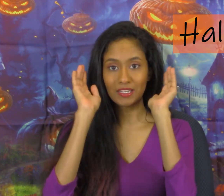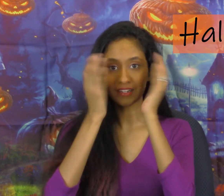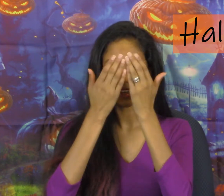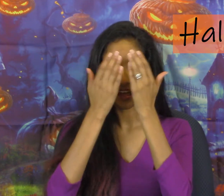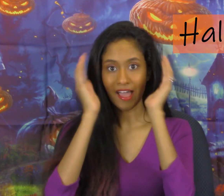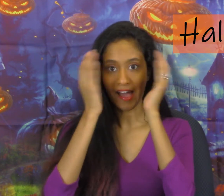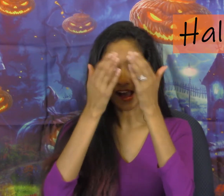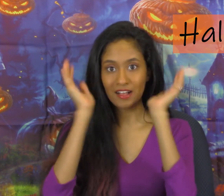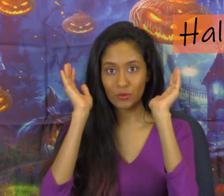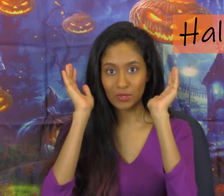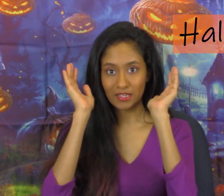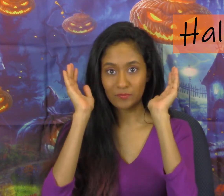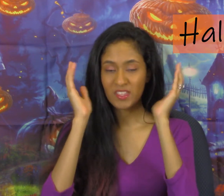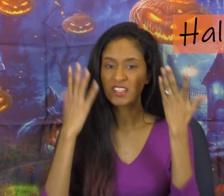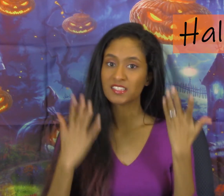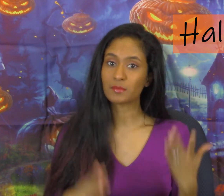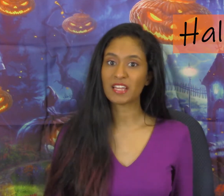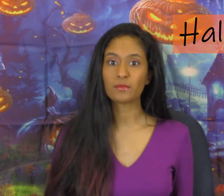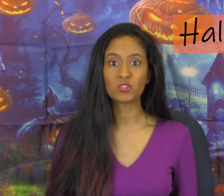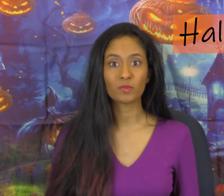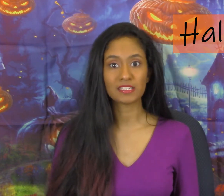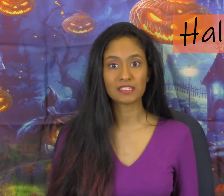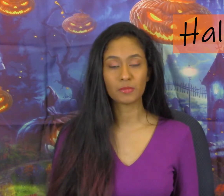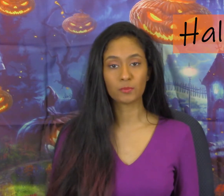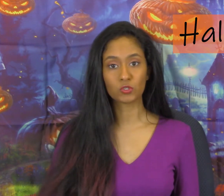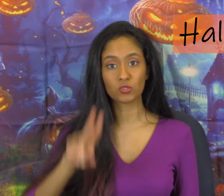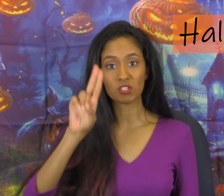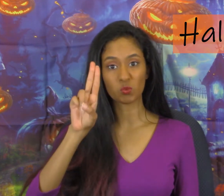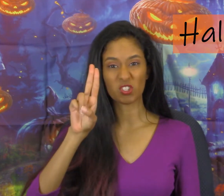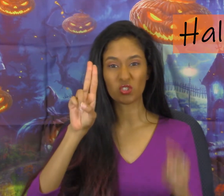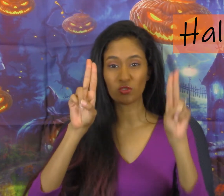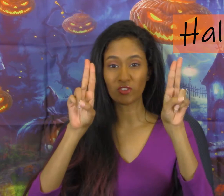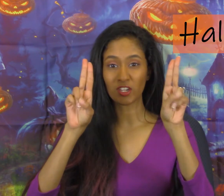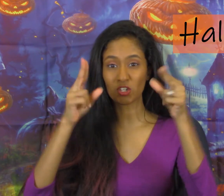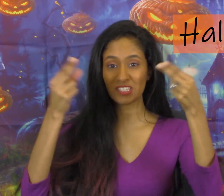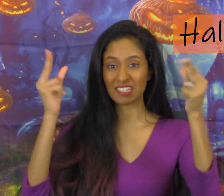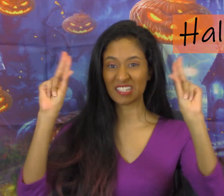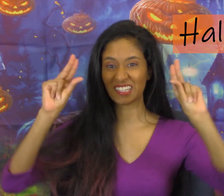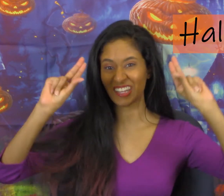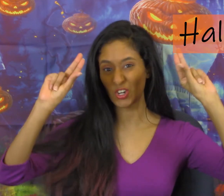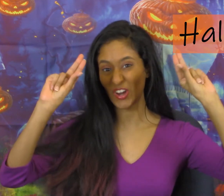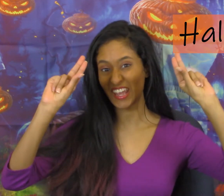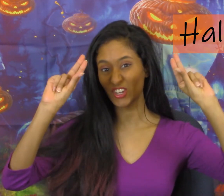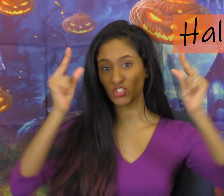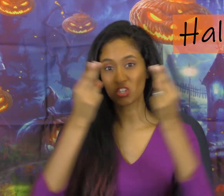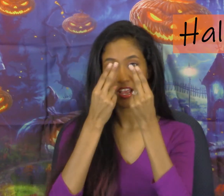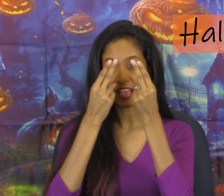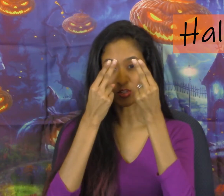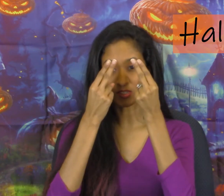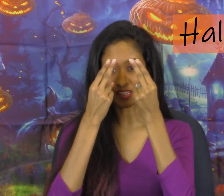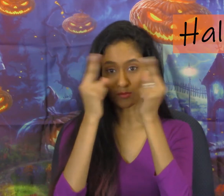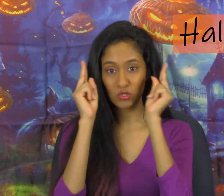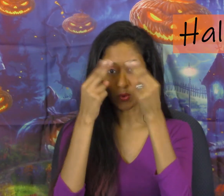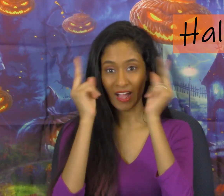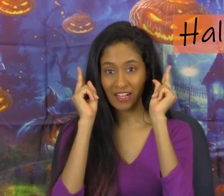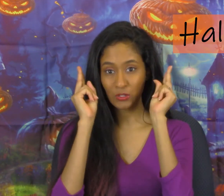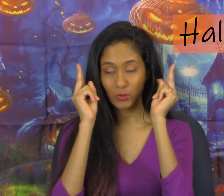Halloween sometimes you might see people do this with two fingers this is the letter H and you'll see them do Halloween